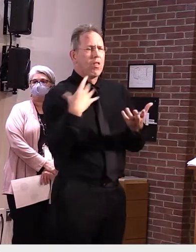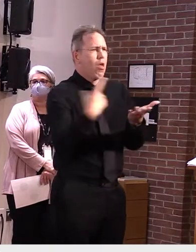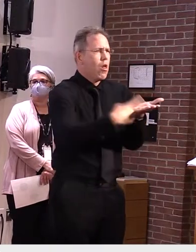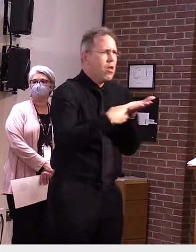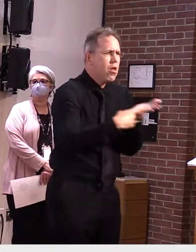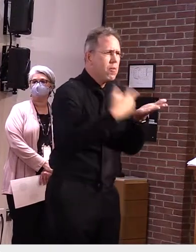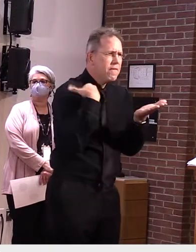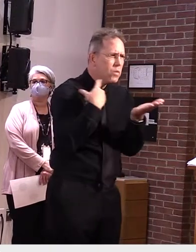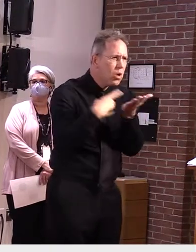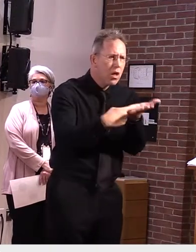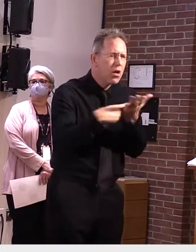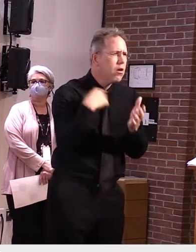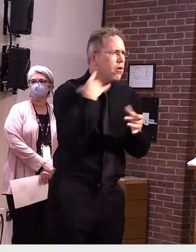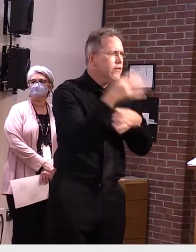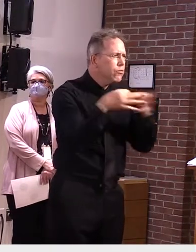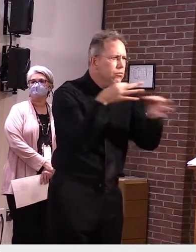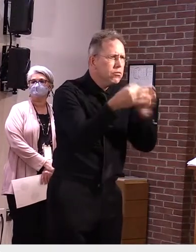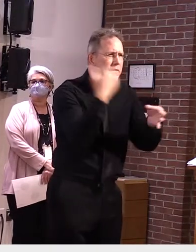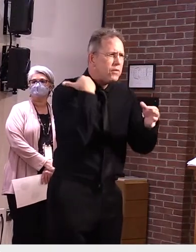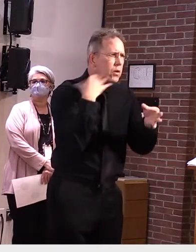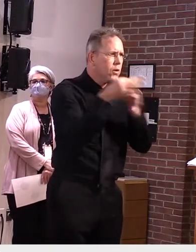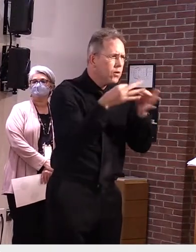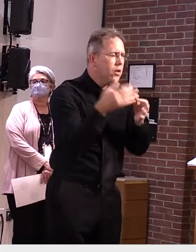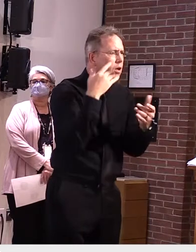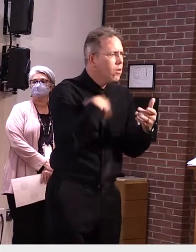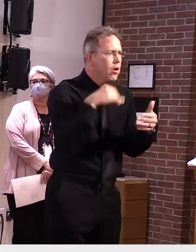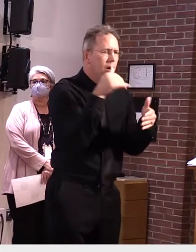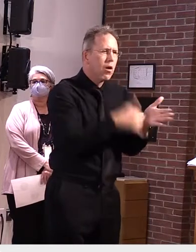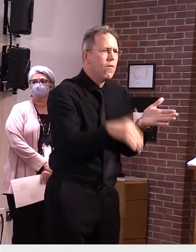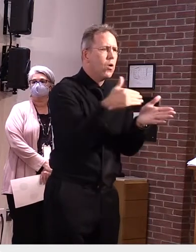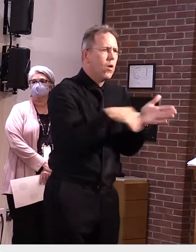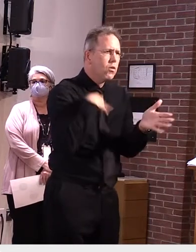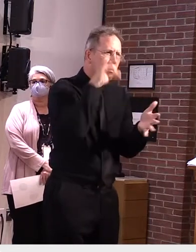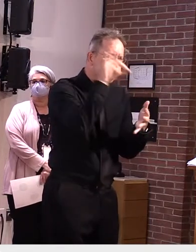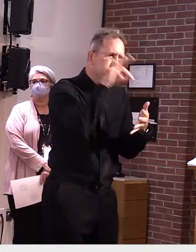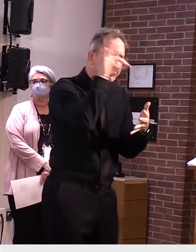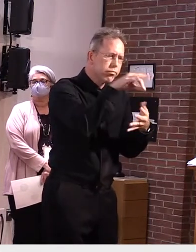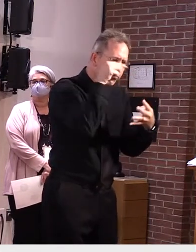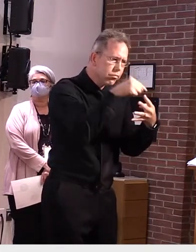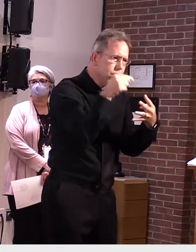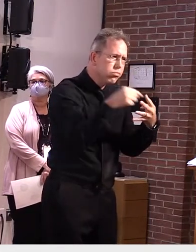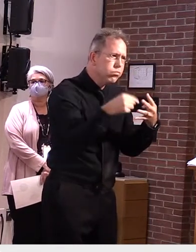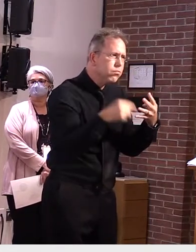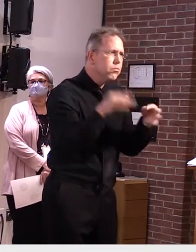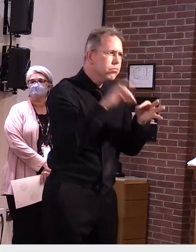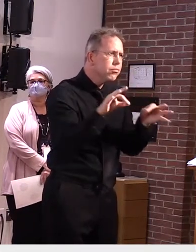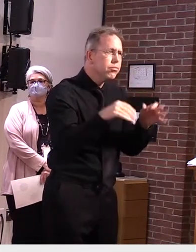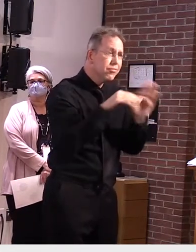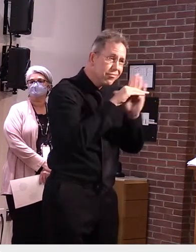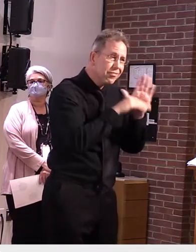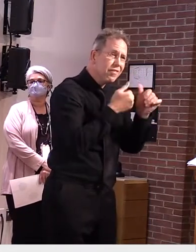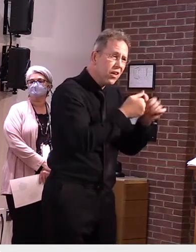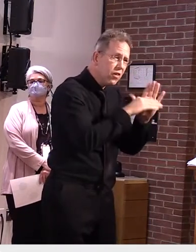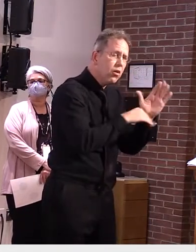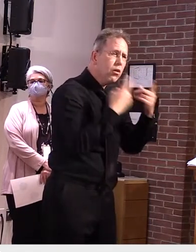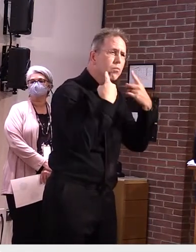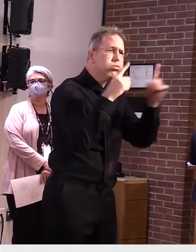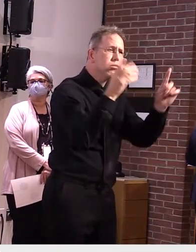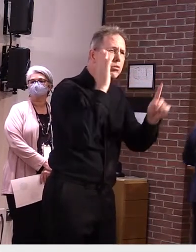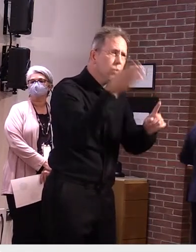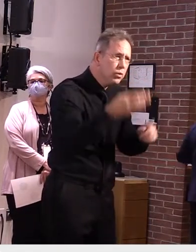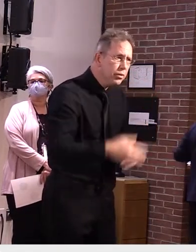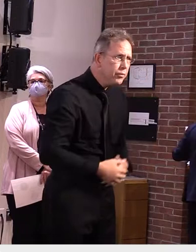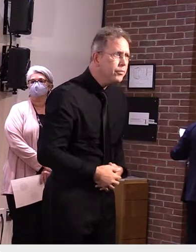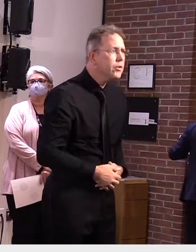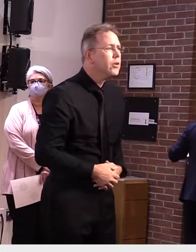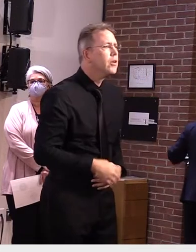and I know that by talking so much about it and while we continue to have success here in Vermont containing the virus, I